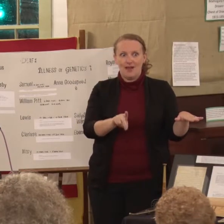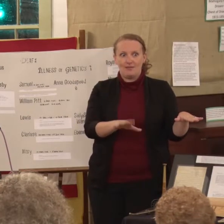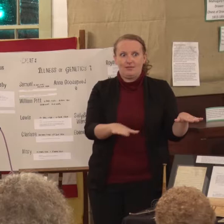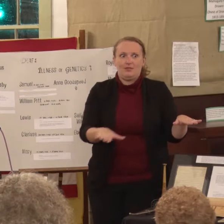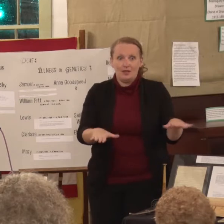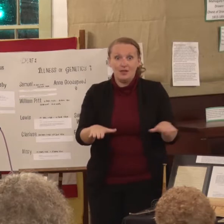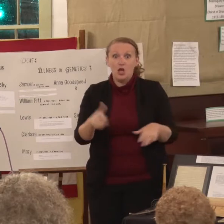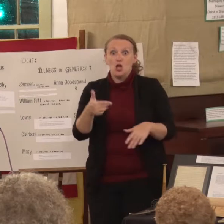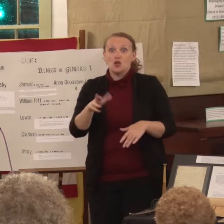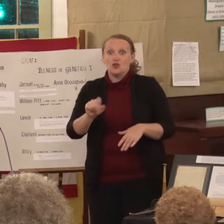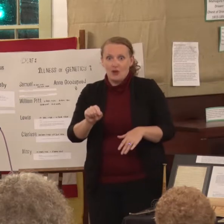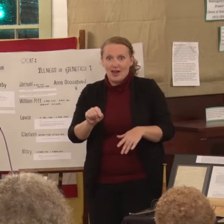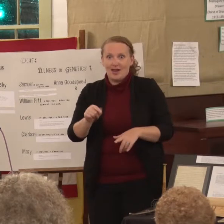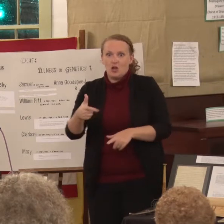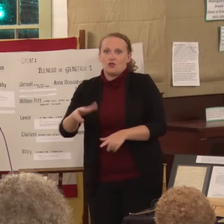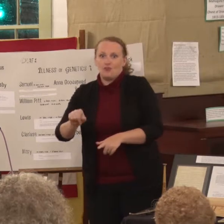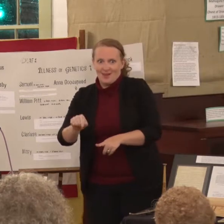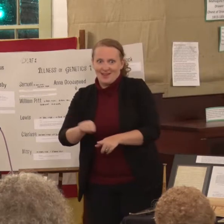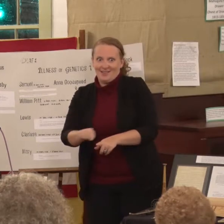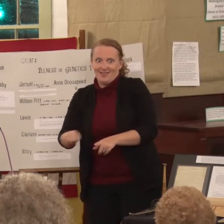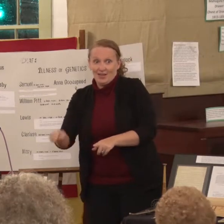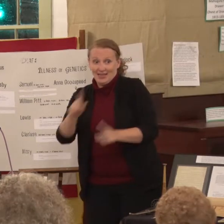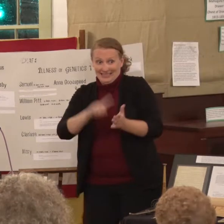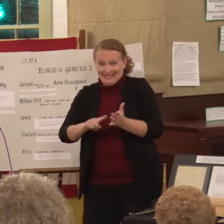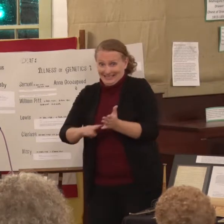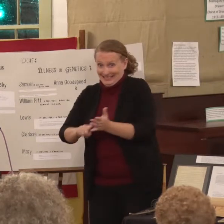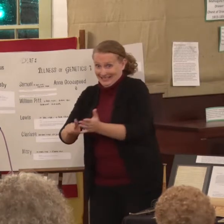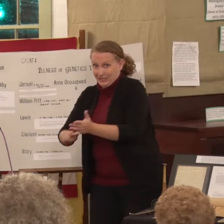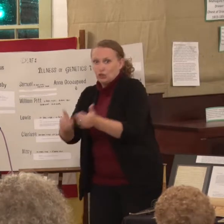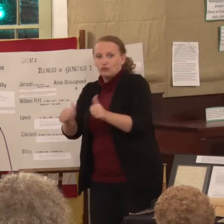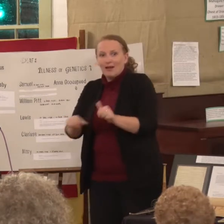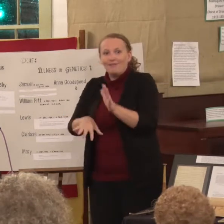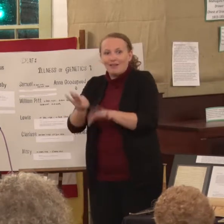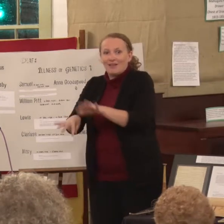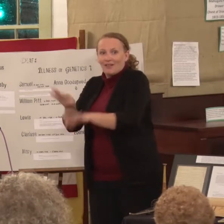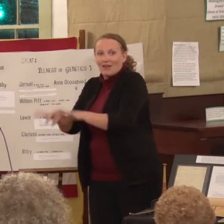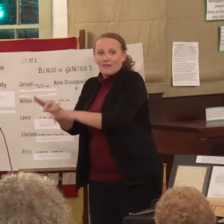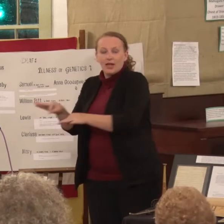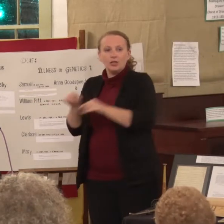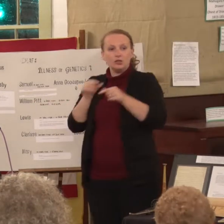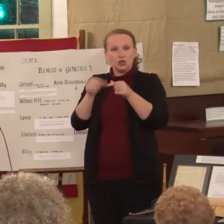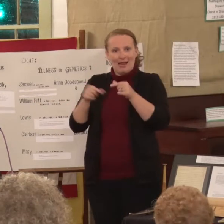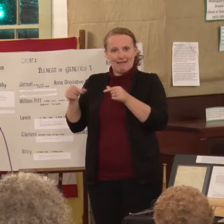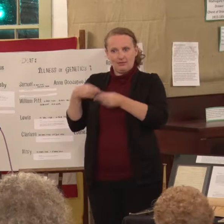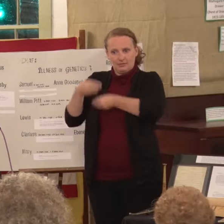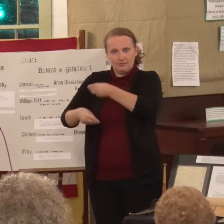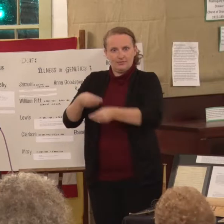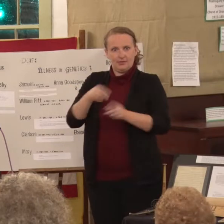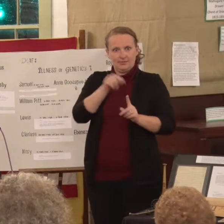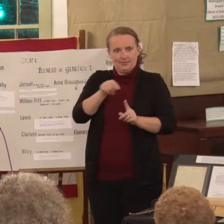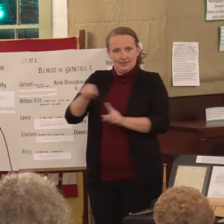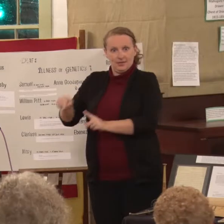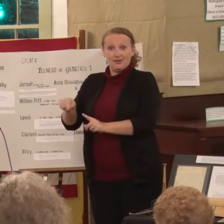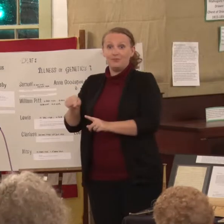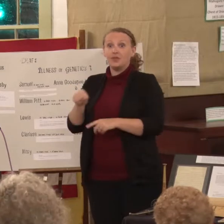a genetic link that might connect them. And the only child I found in the great-grandchildren end